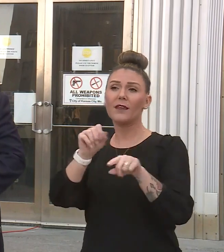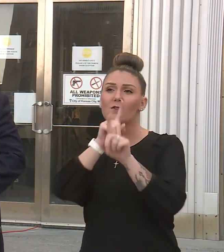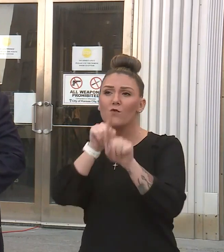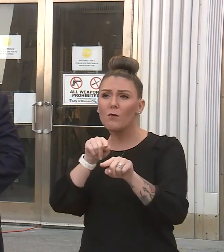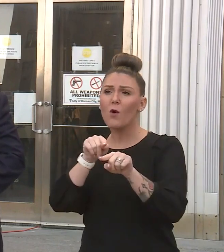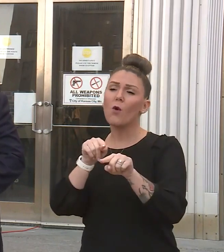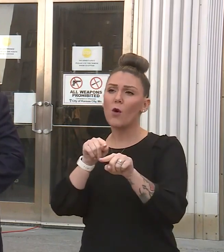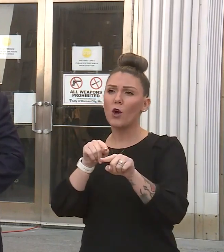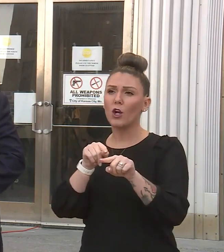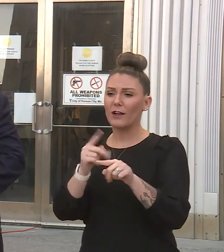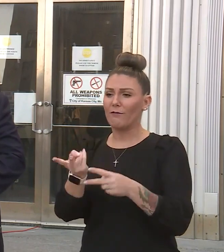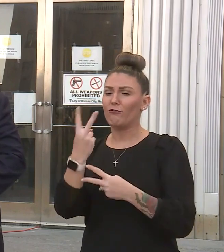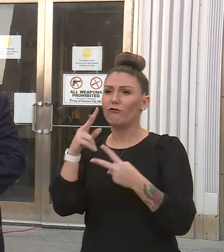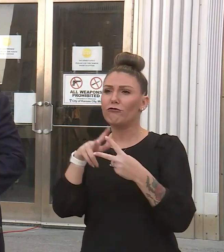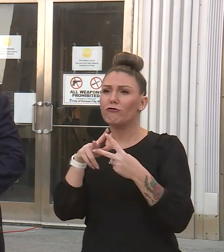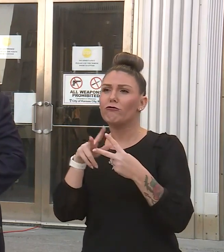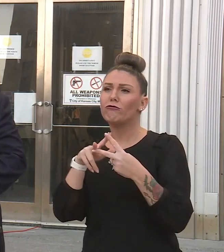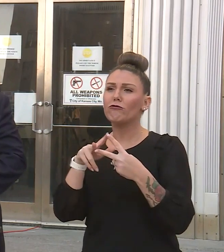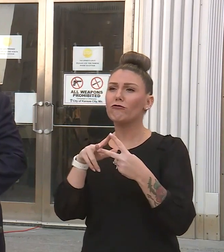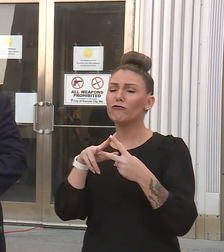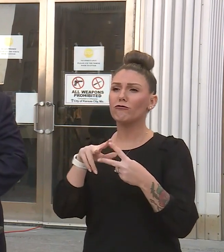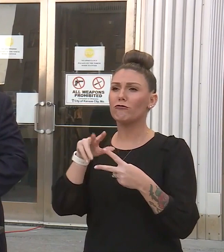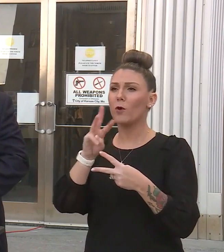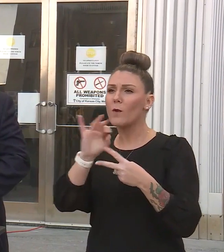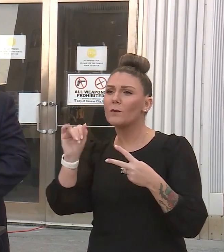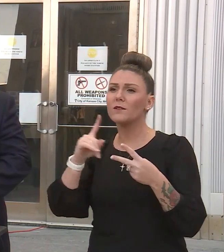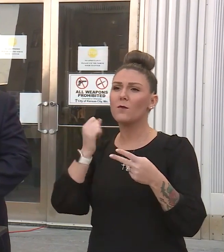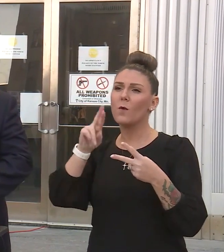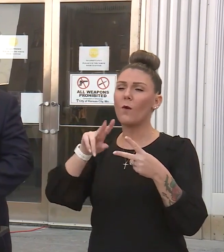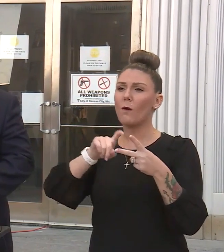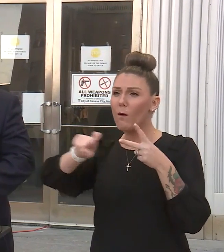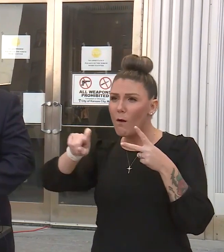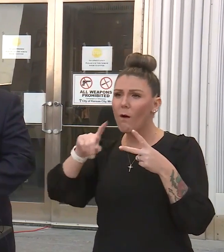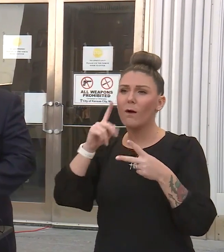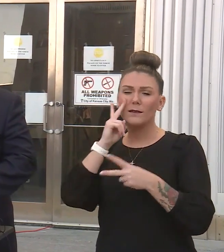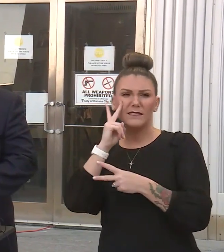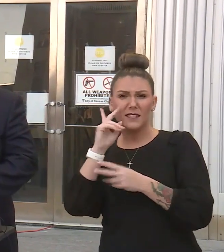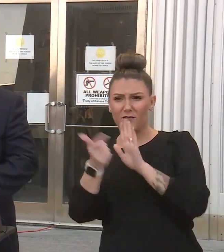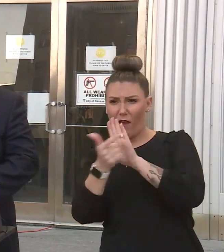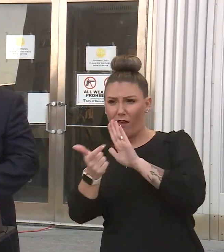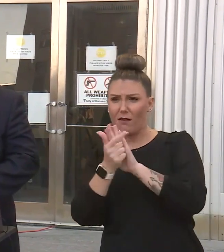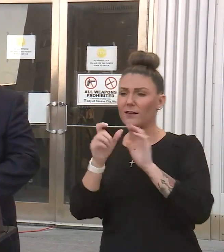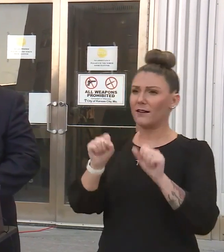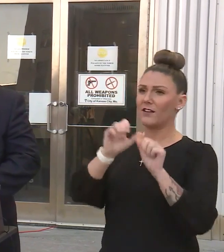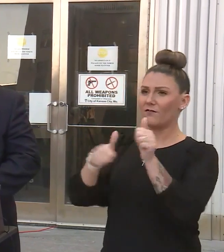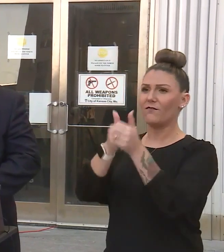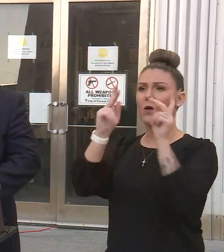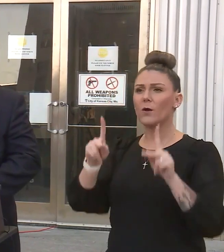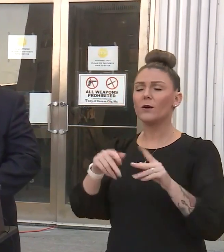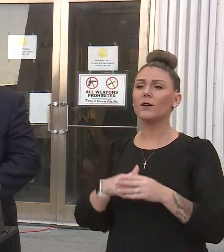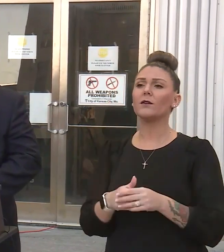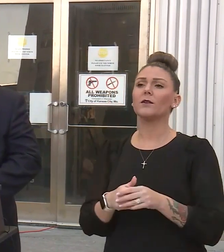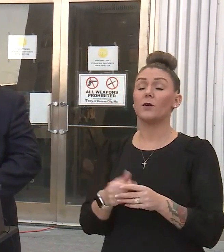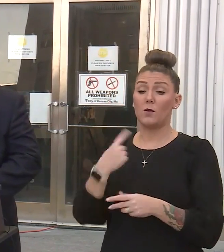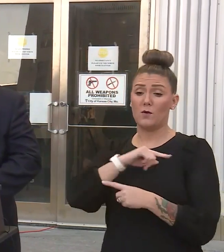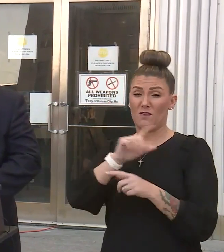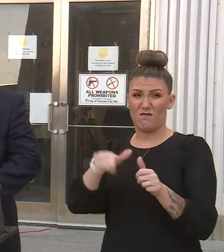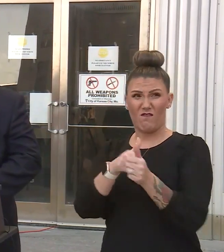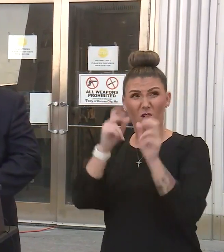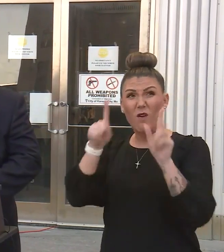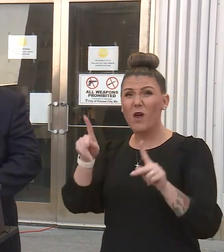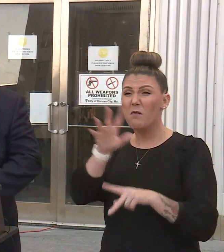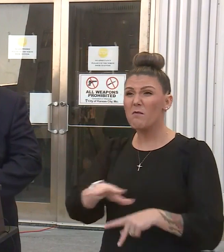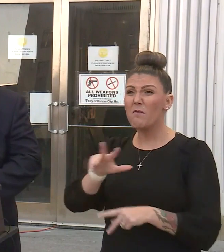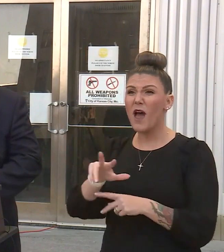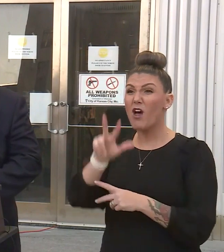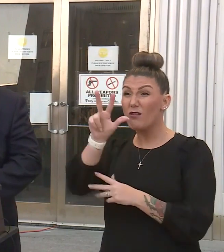at those two sites in regards to if you're seeing violations so that we can follow up. We've actually followed up on about 3